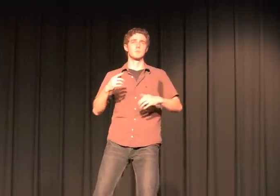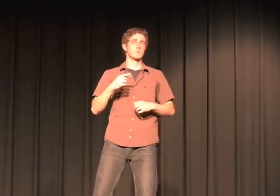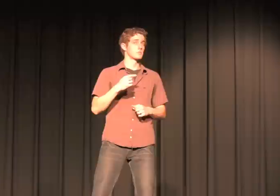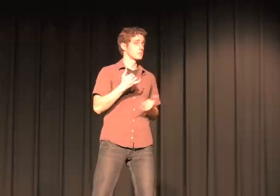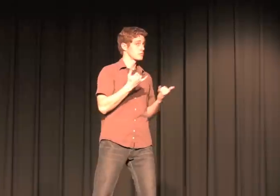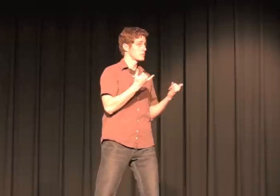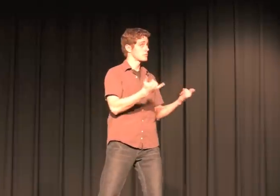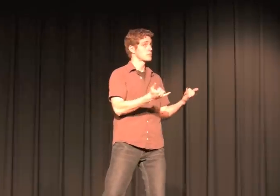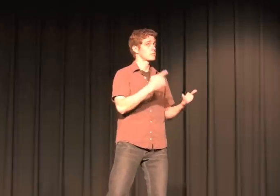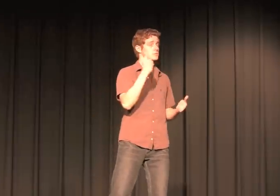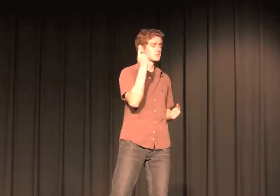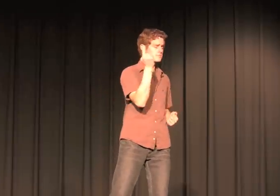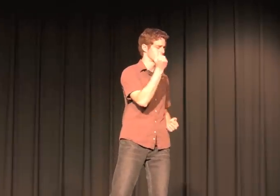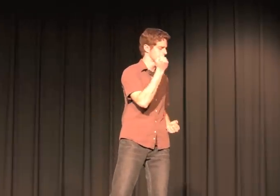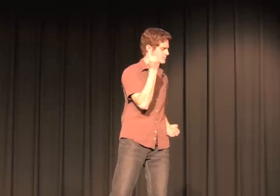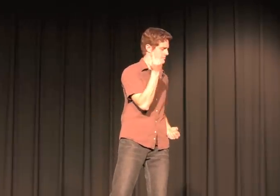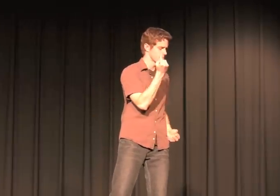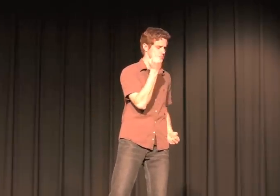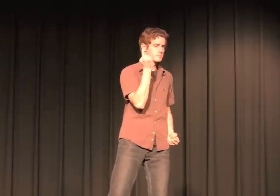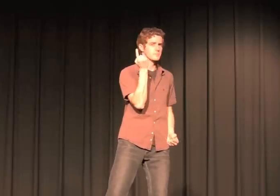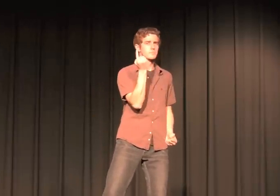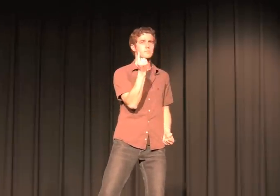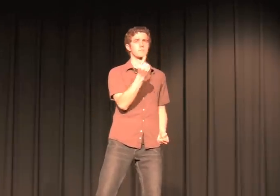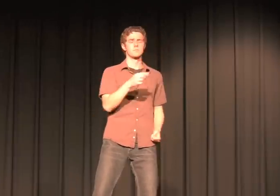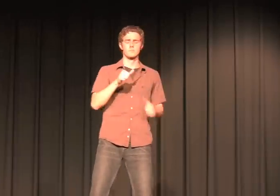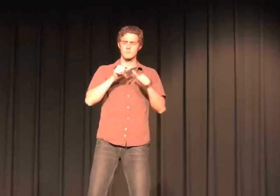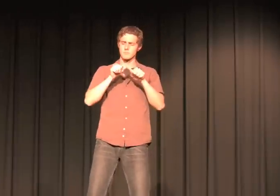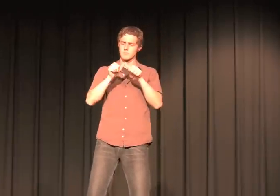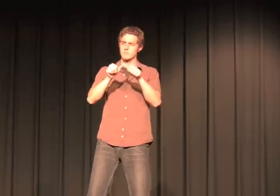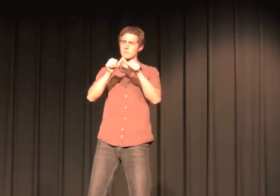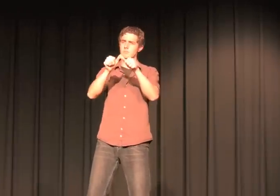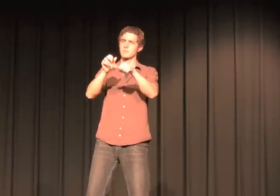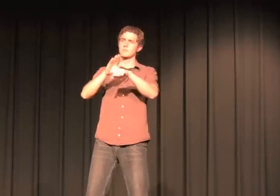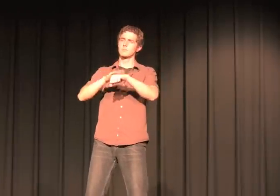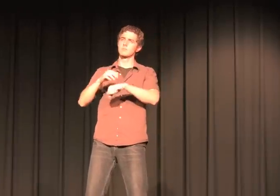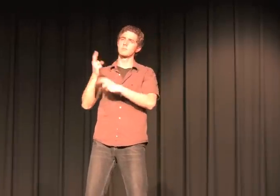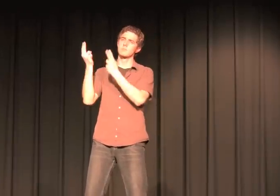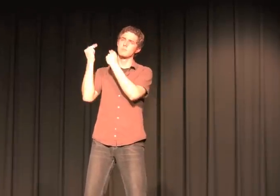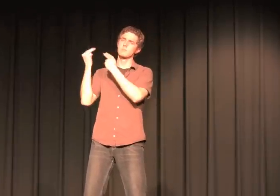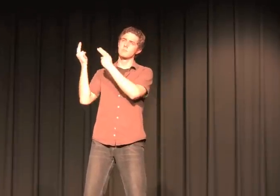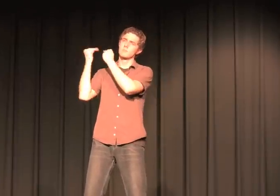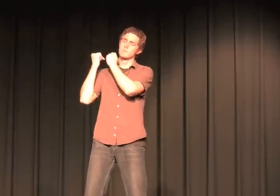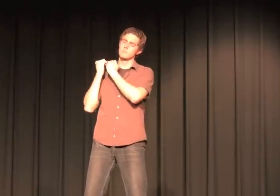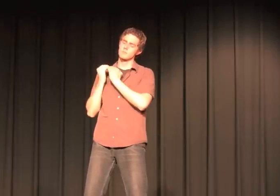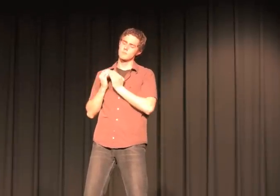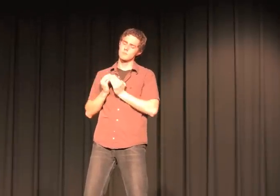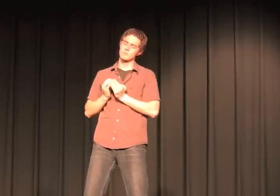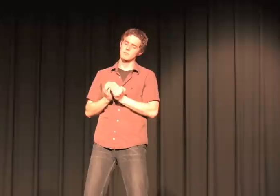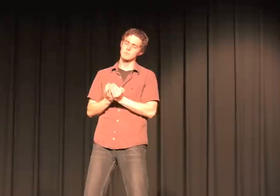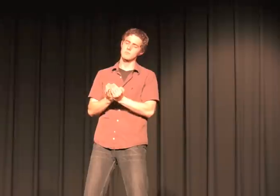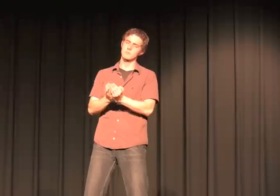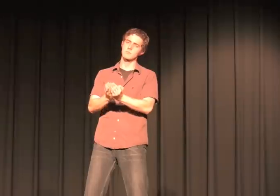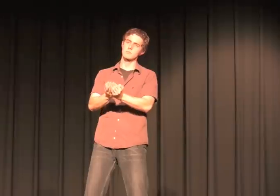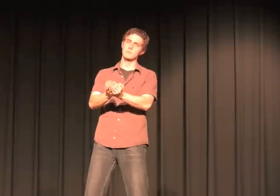And now I am empty And now still want the sailors I am empty